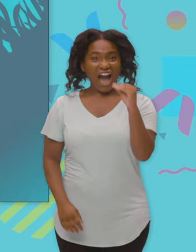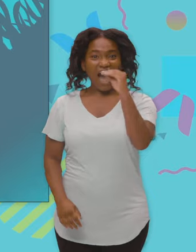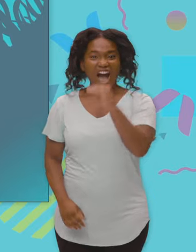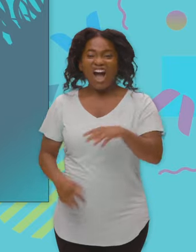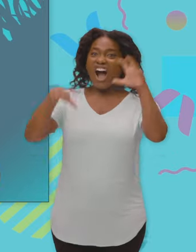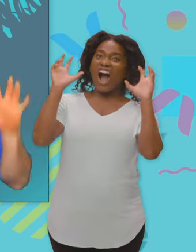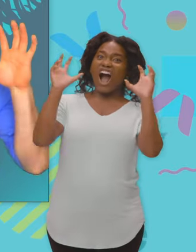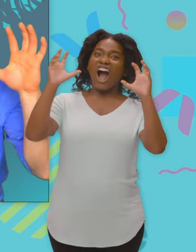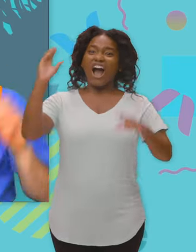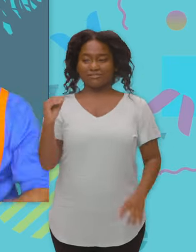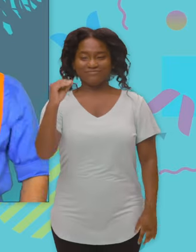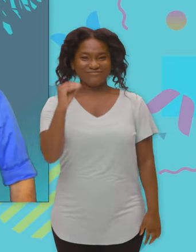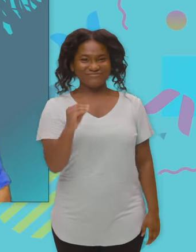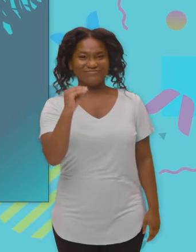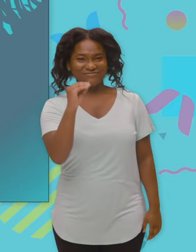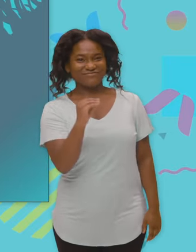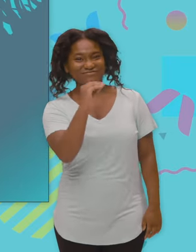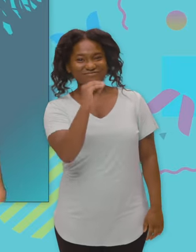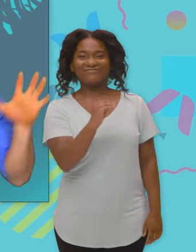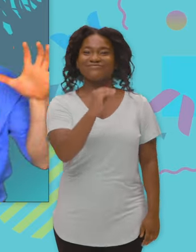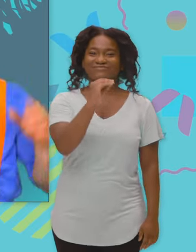Dinosaur! Roar! Dinosaur! Roar!